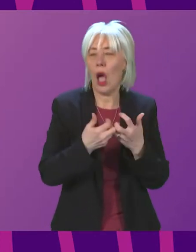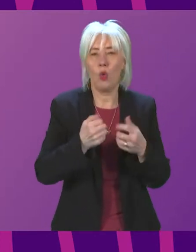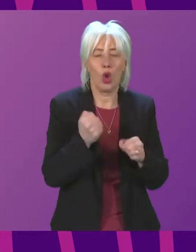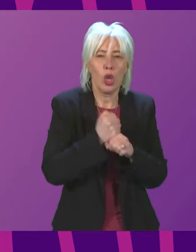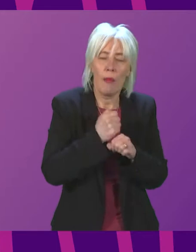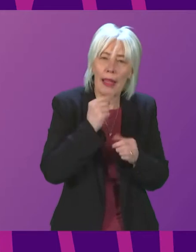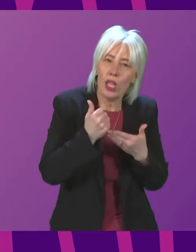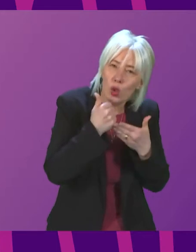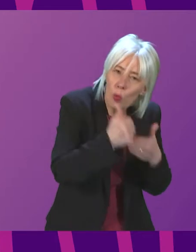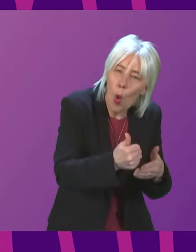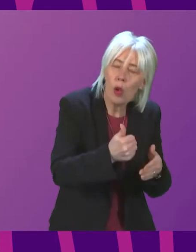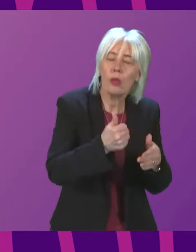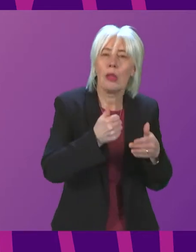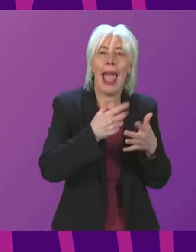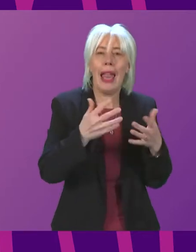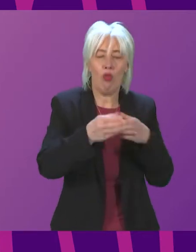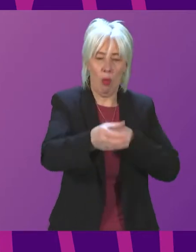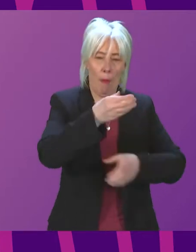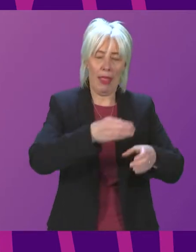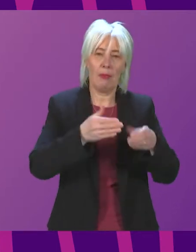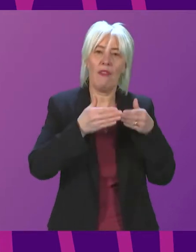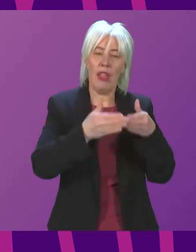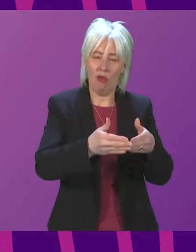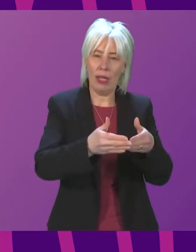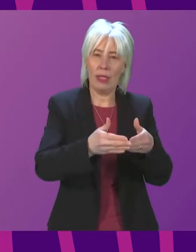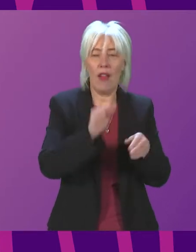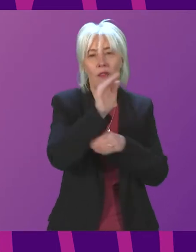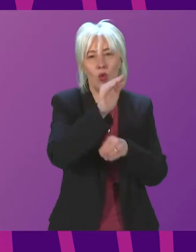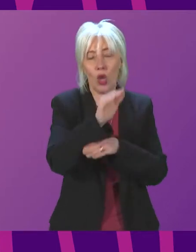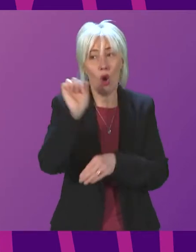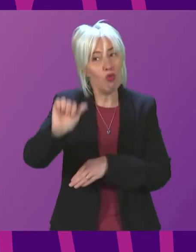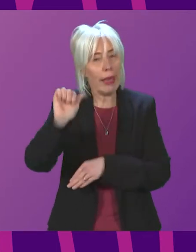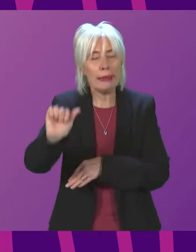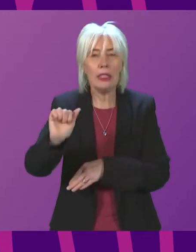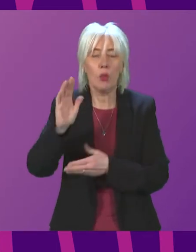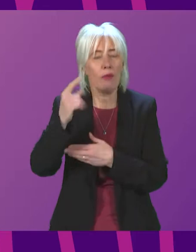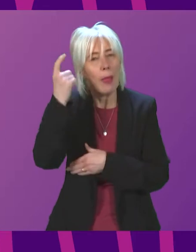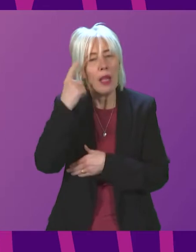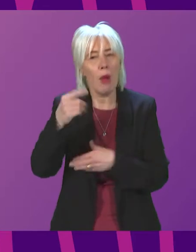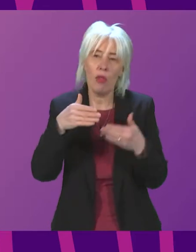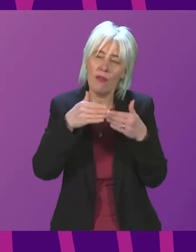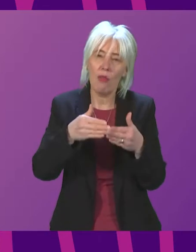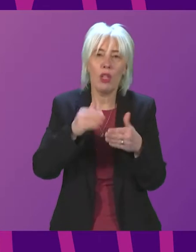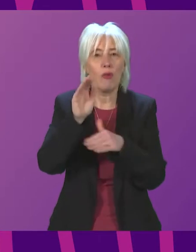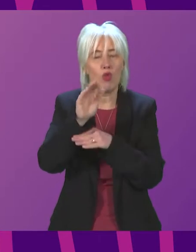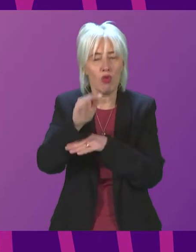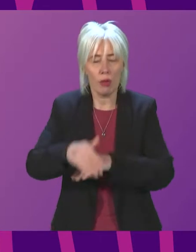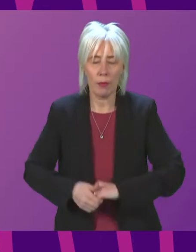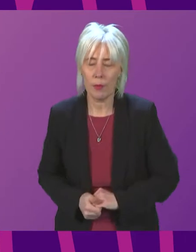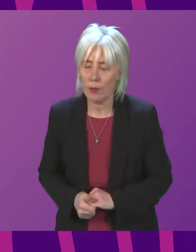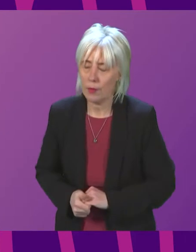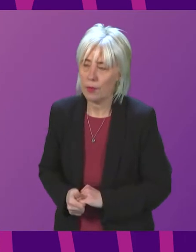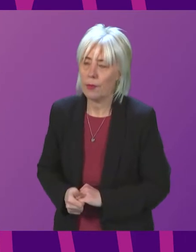better support any replacement vessels in the future because he's absolutely right to raise the resilience of the fleet in that respect. Kareem Simpson.